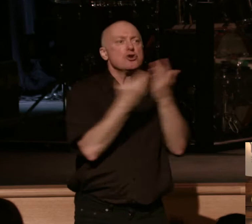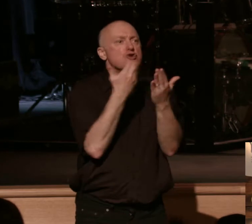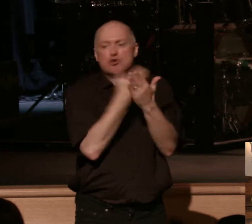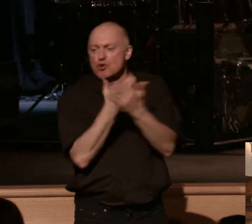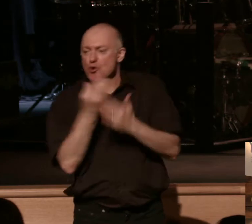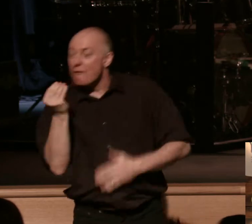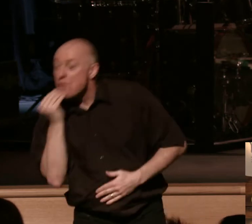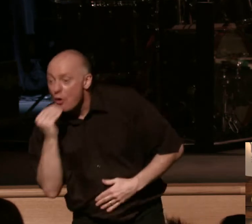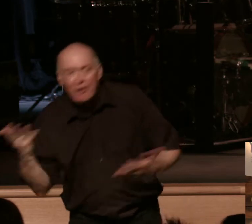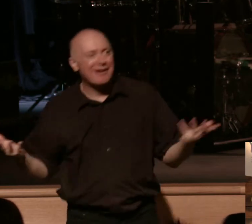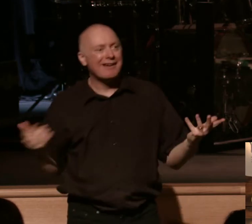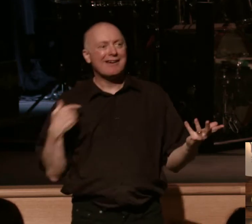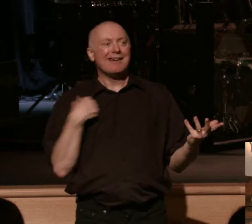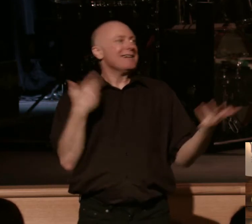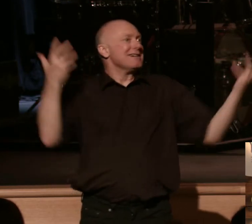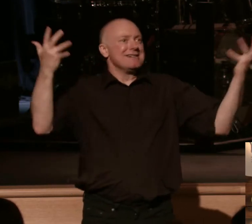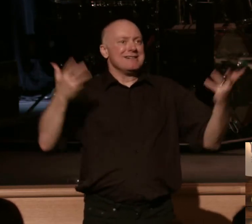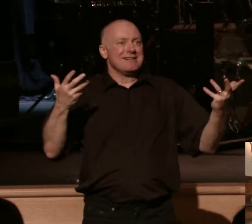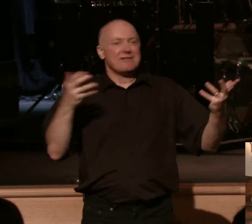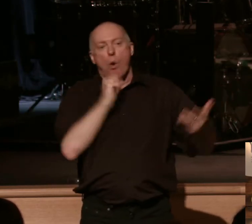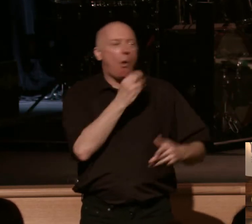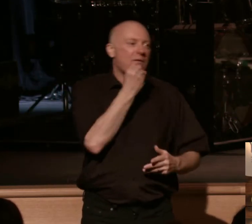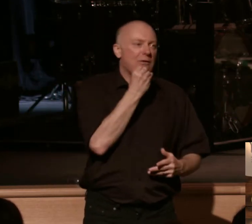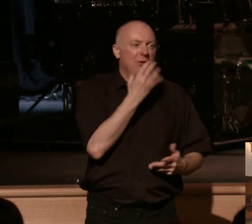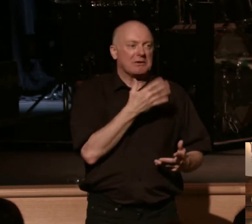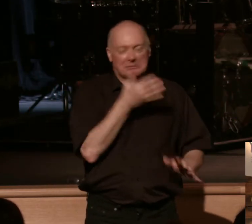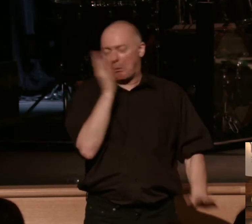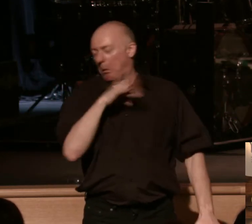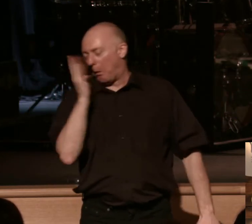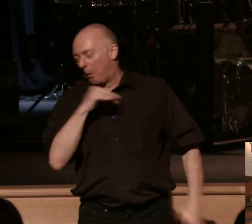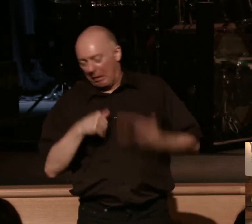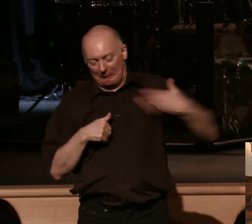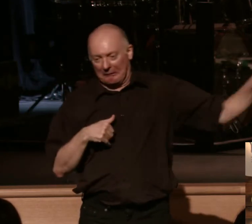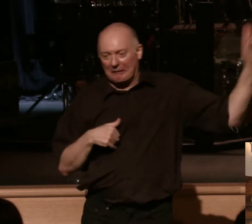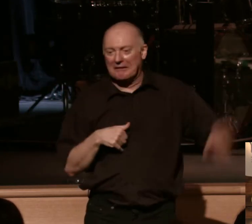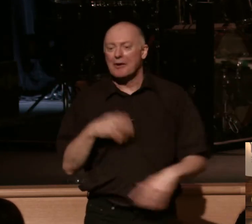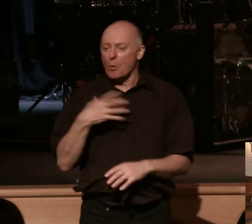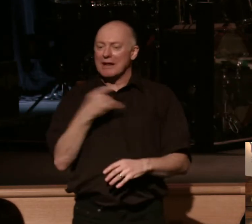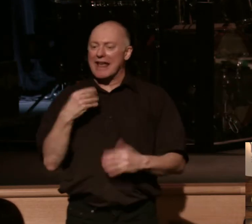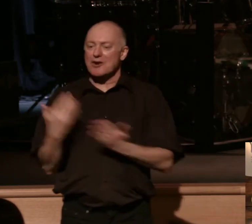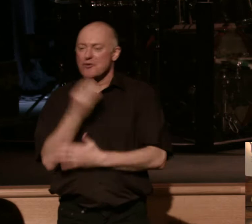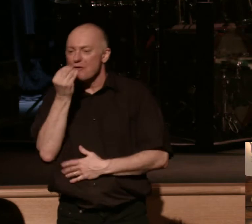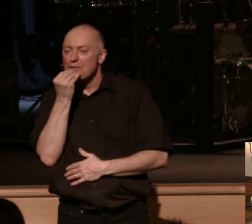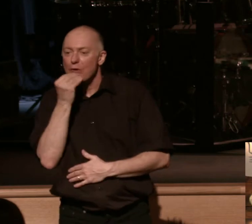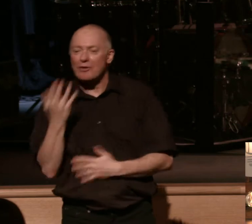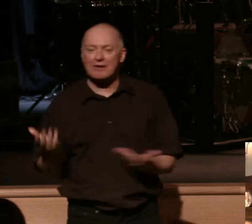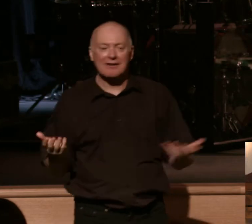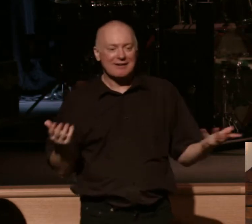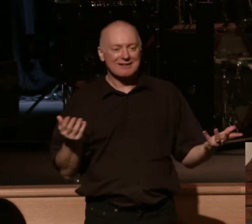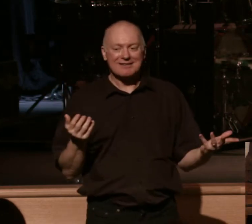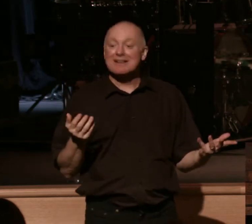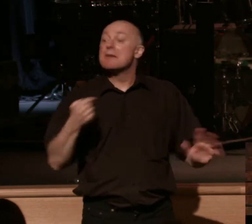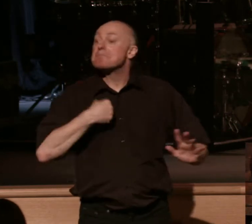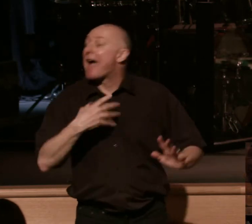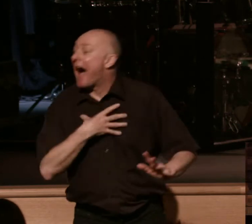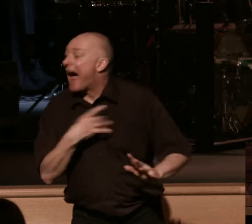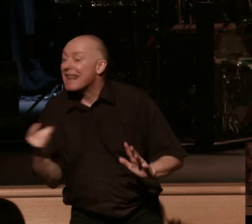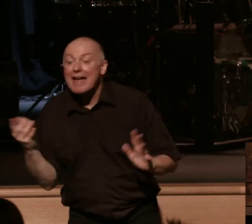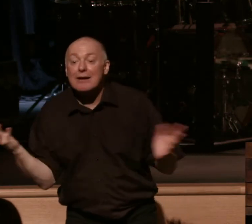food. We like new food. Old food tends to be pretty stinky and bad, right? We like new food. Call me weird. I like this. I like new